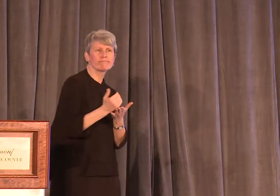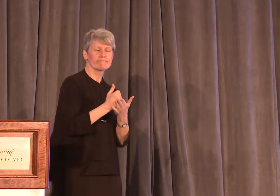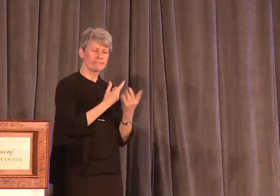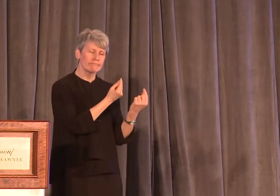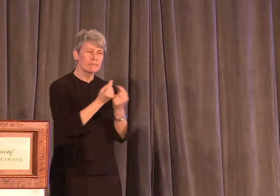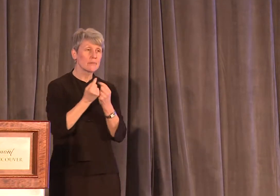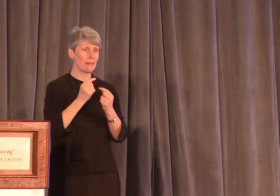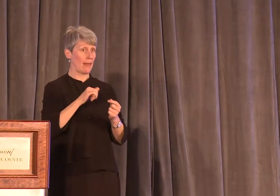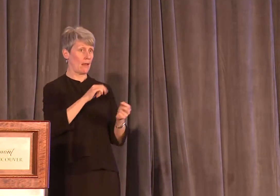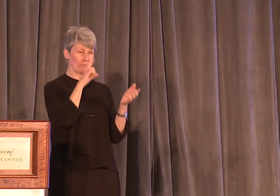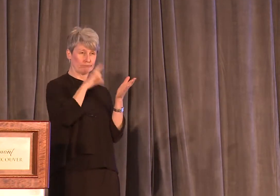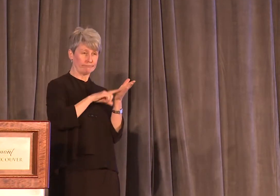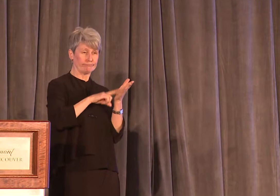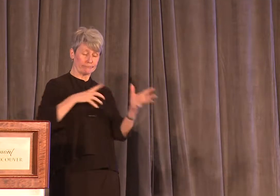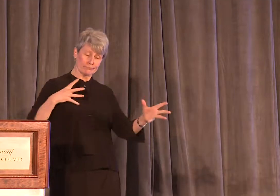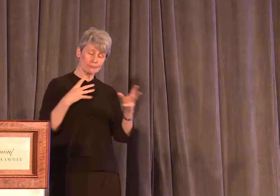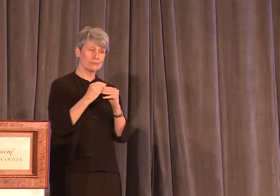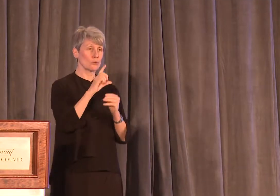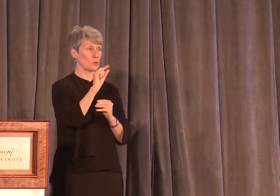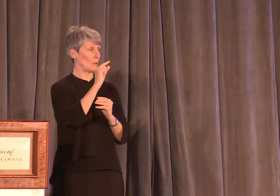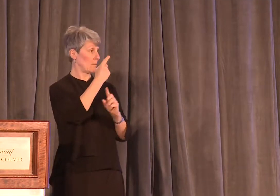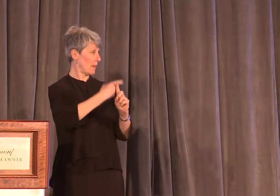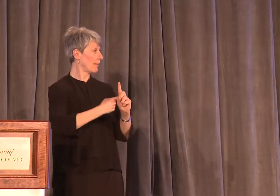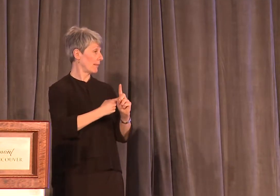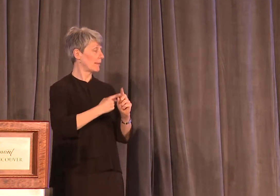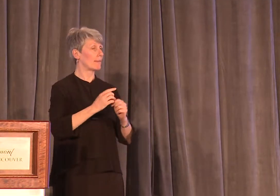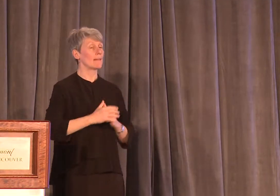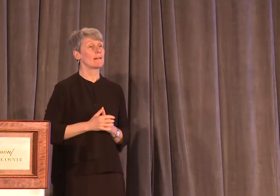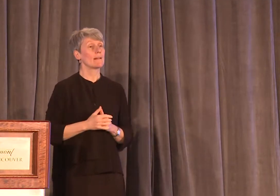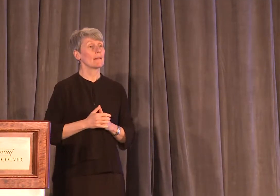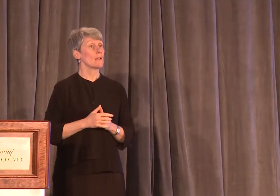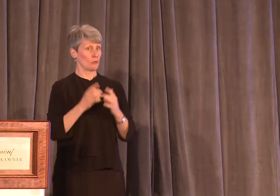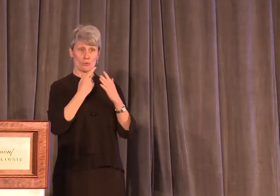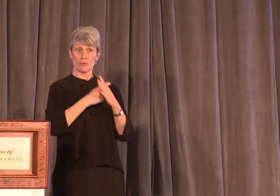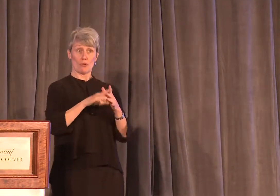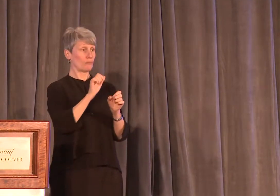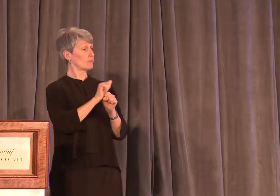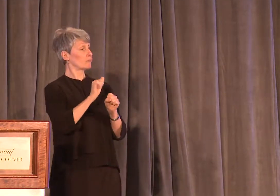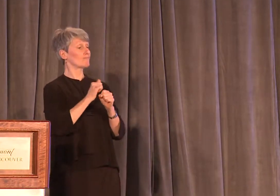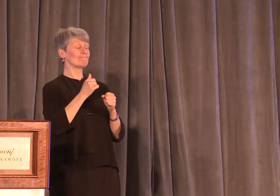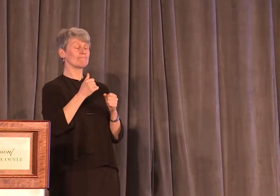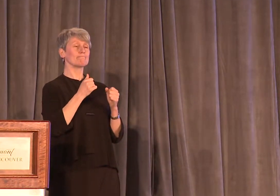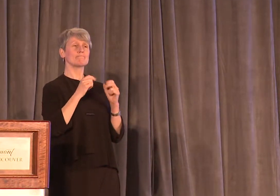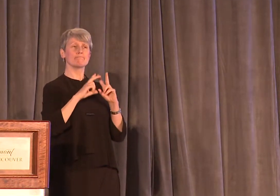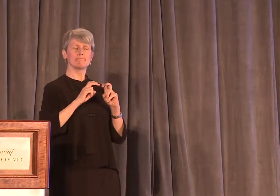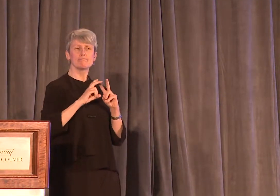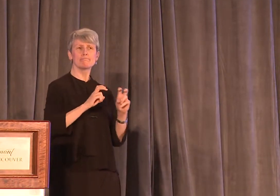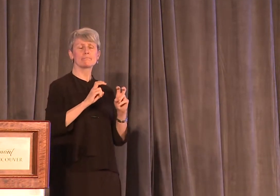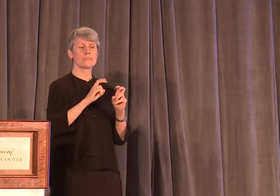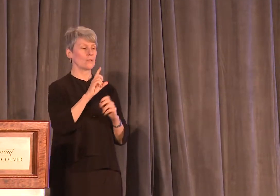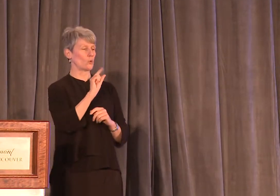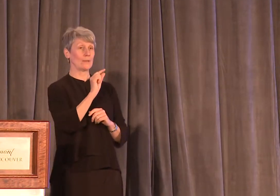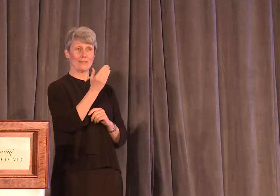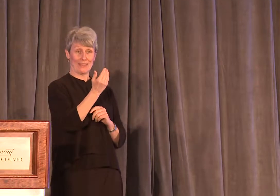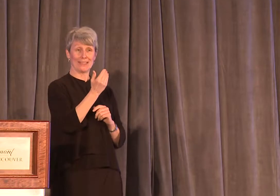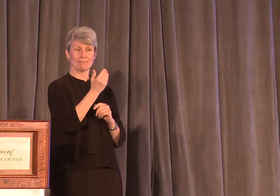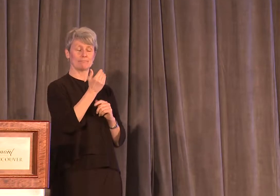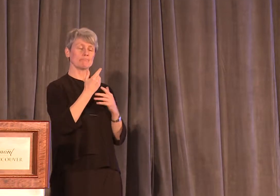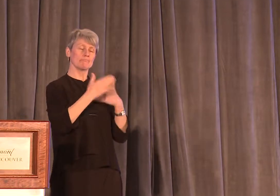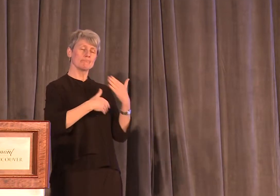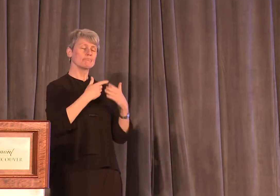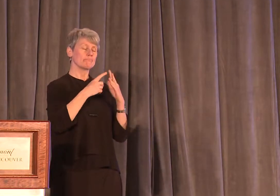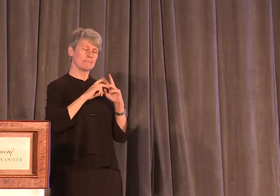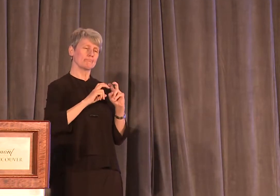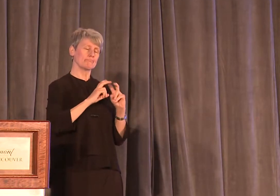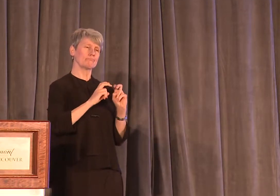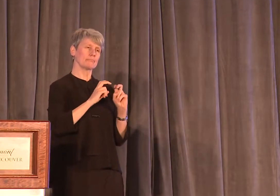months in the making. I can tell you that when I began working on the story in the summer of 2015, I, of